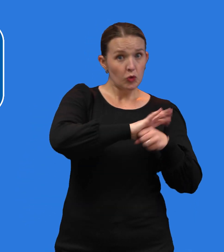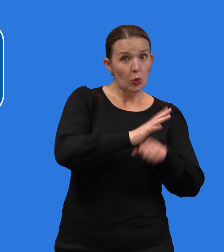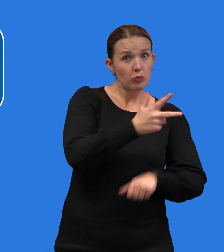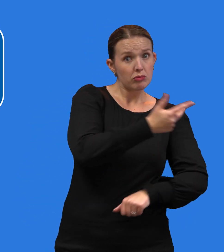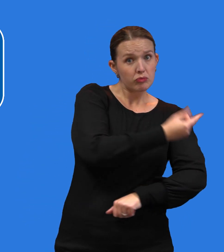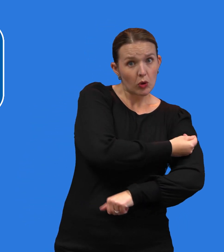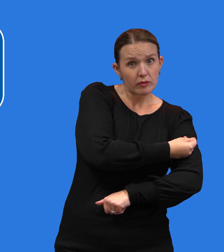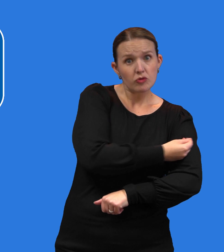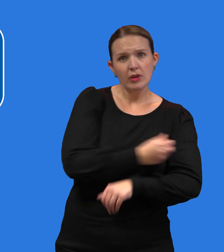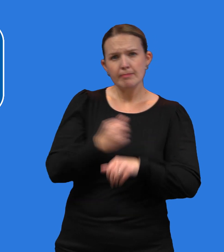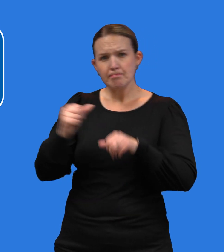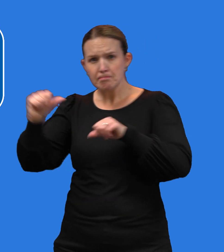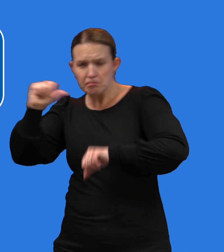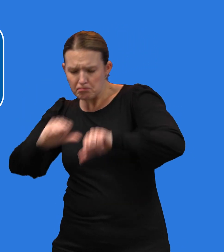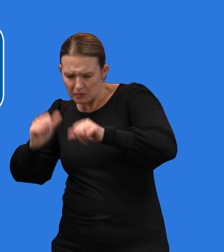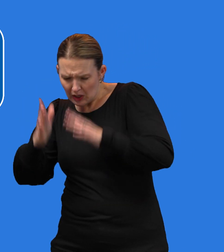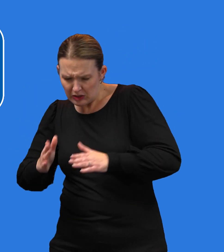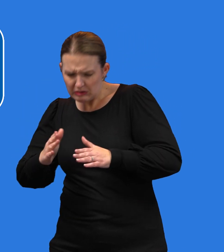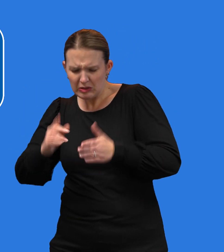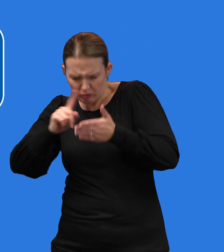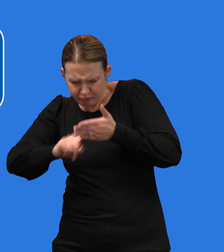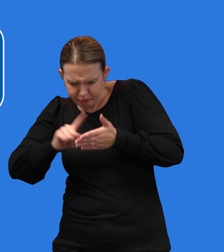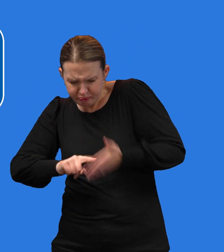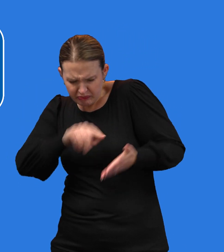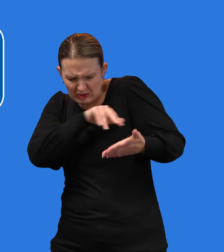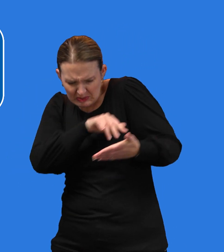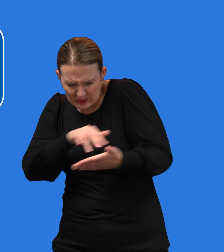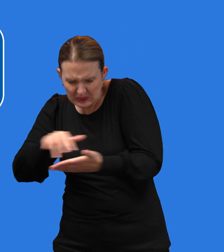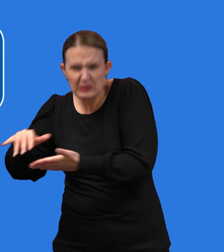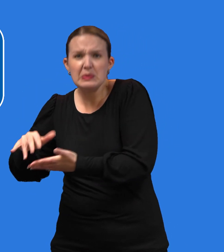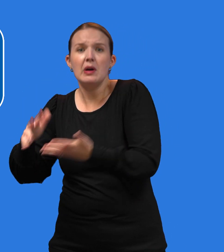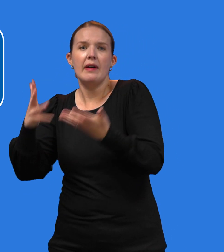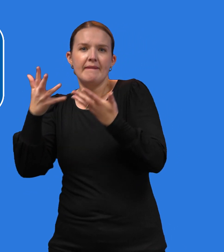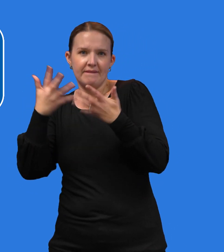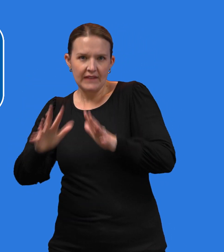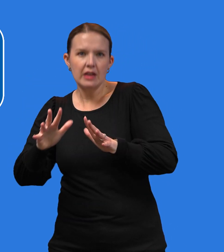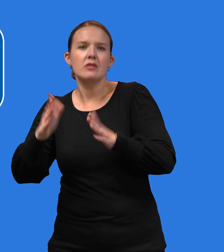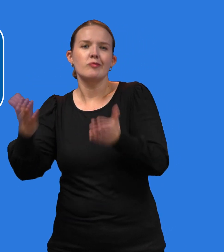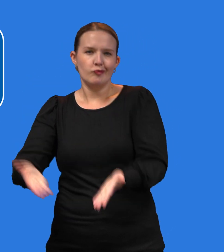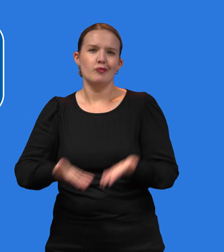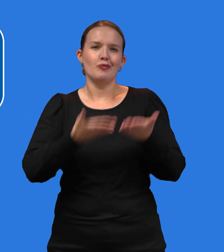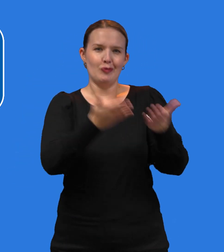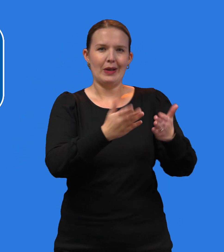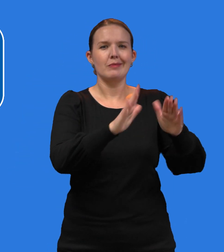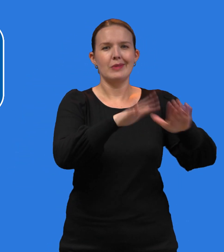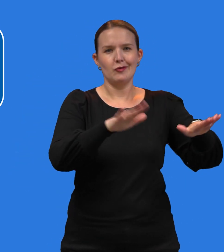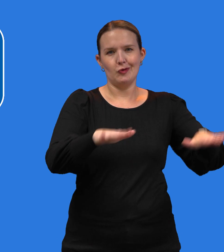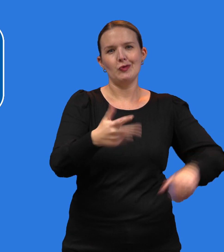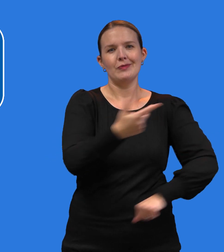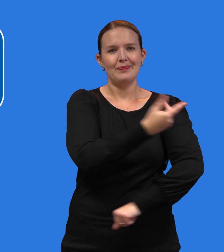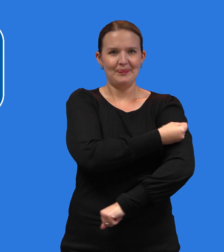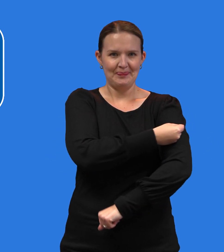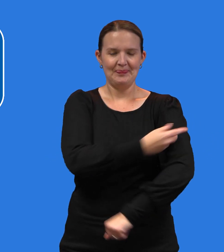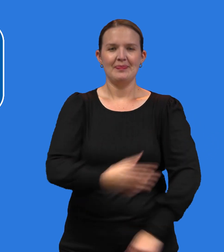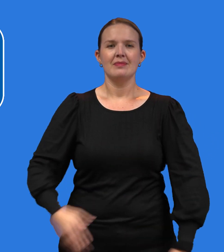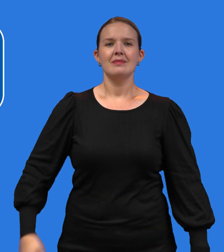Before recommending COVID-19 vaccination for children, scientists conducted clinical trials.